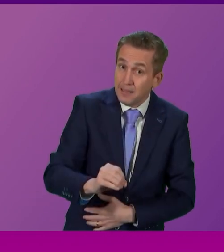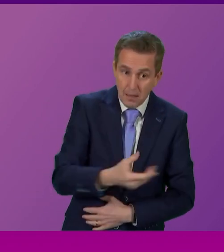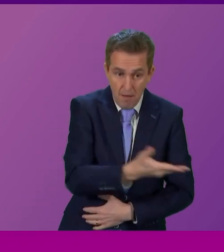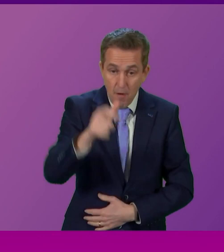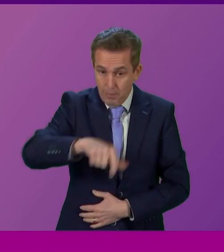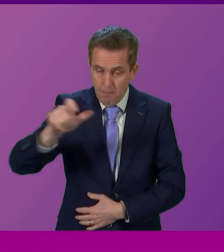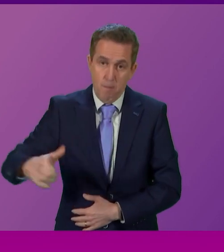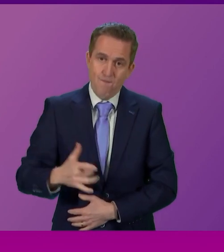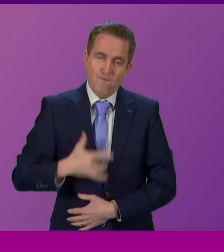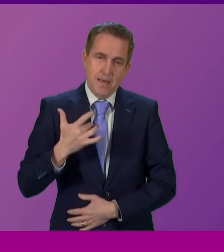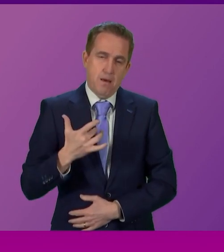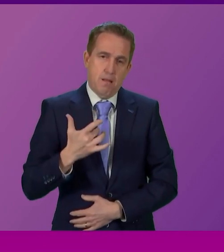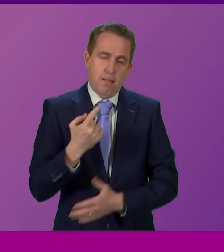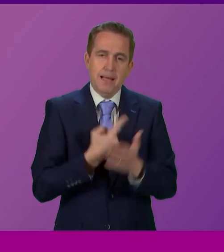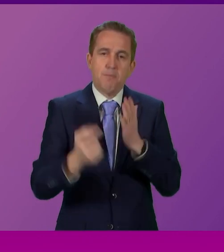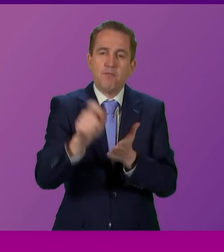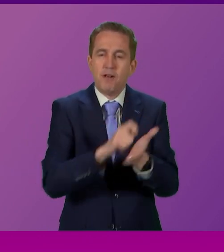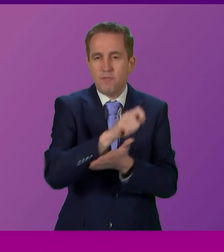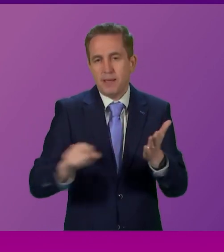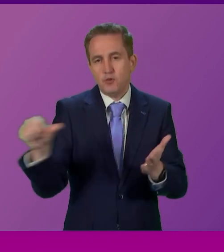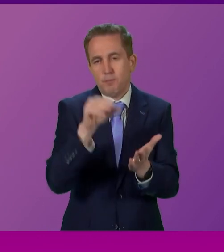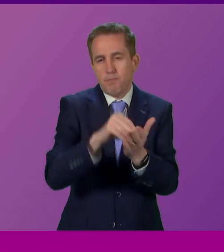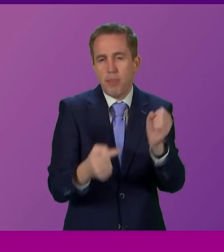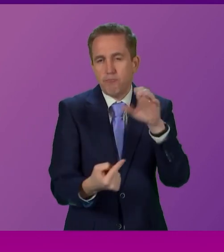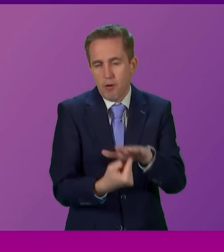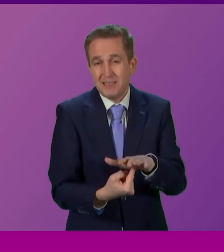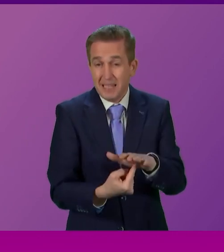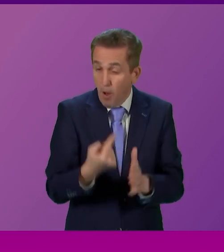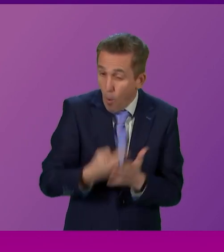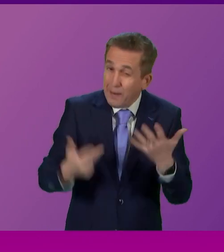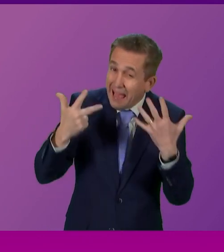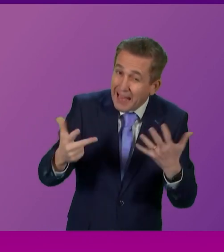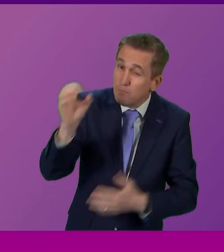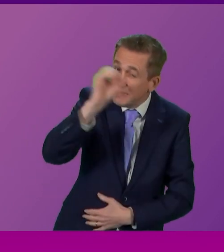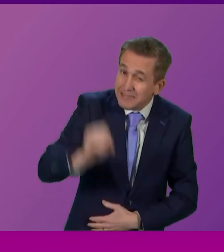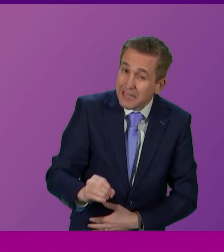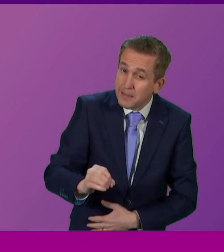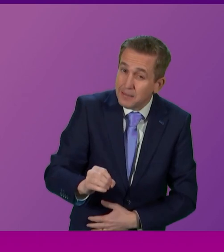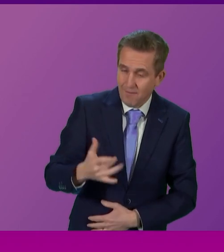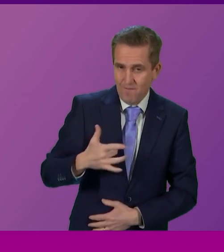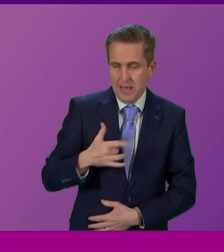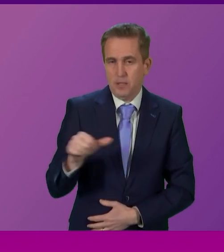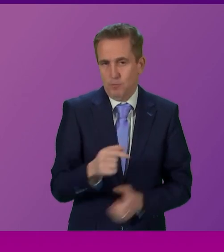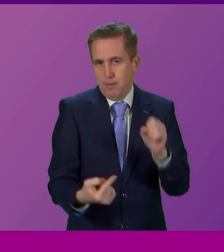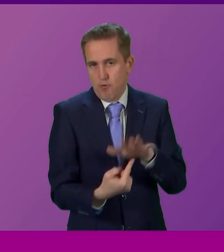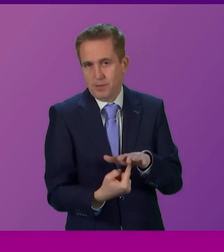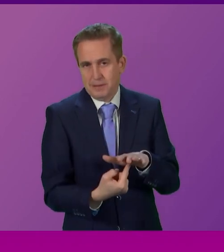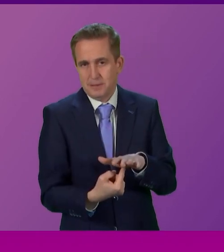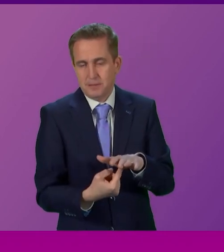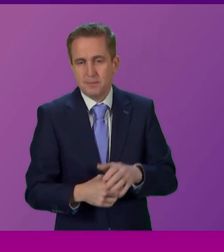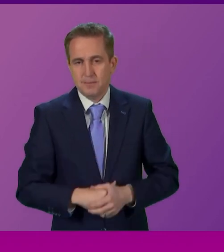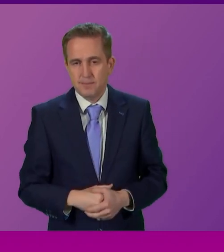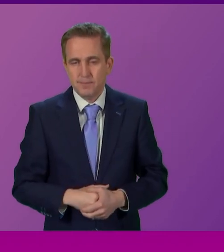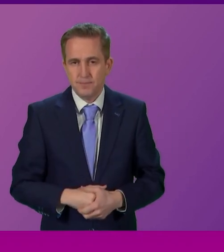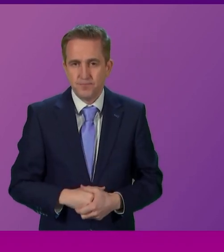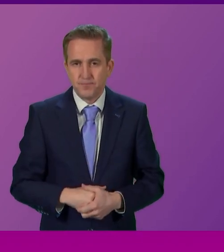should prioritise an independence referendum. Just 8%. So turning to what